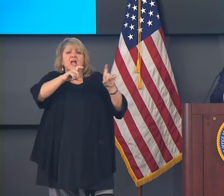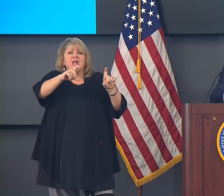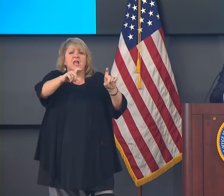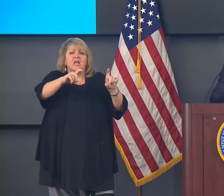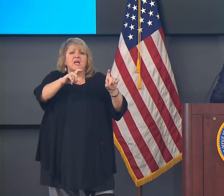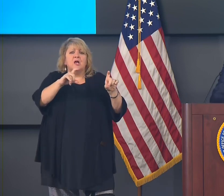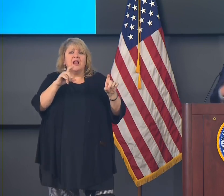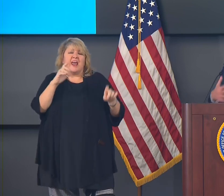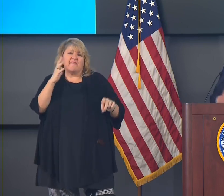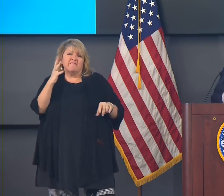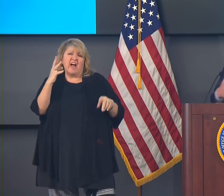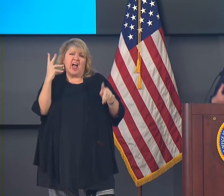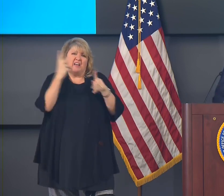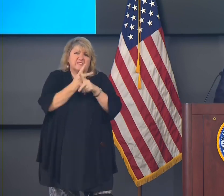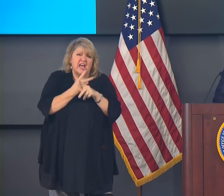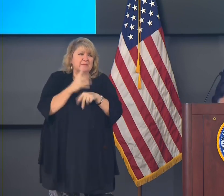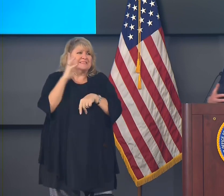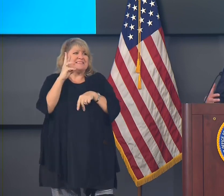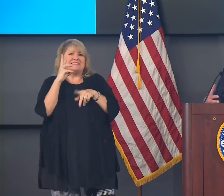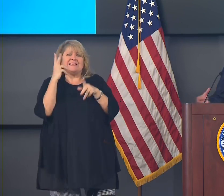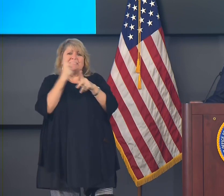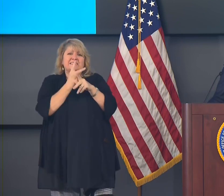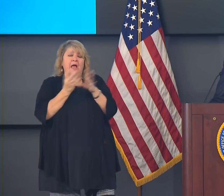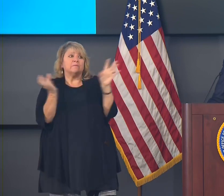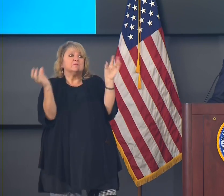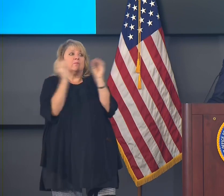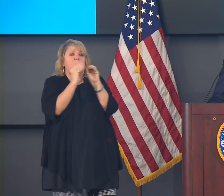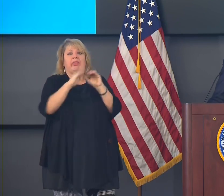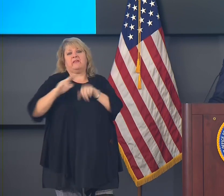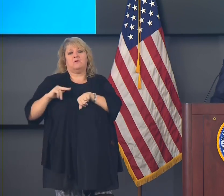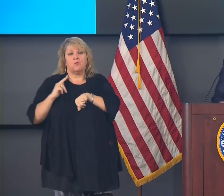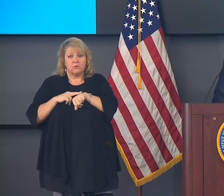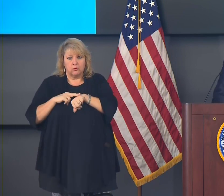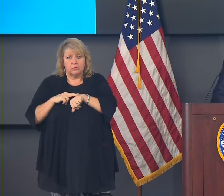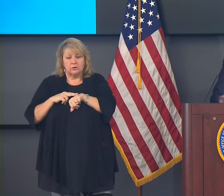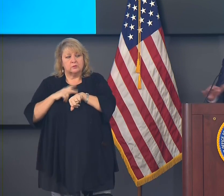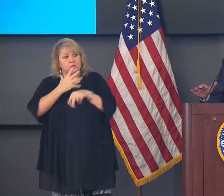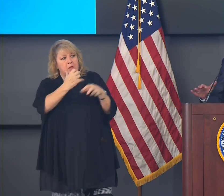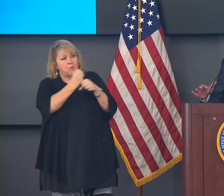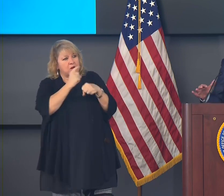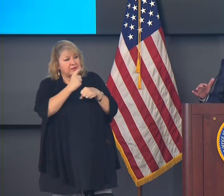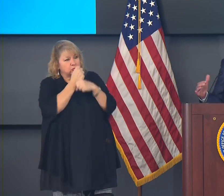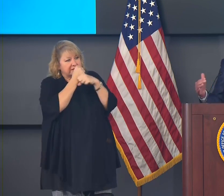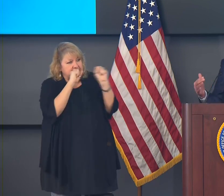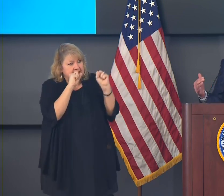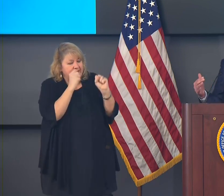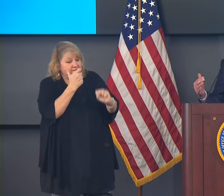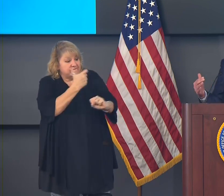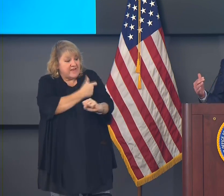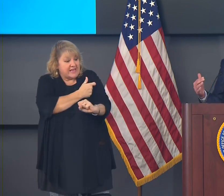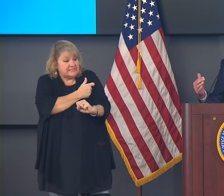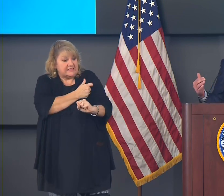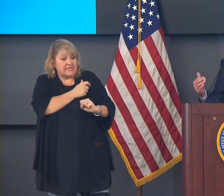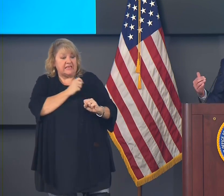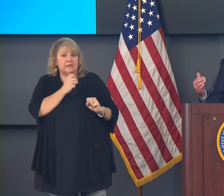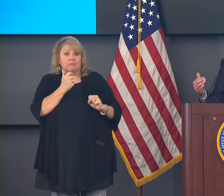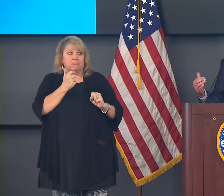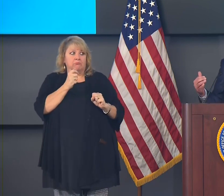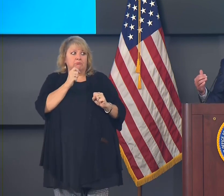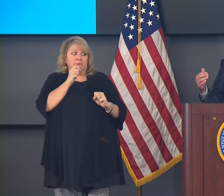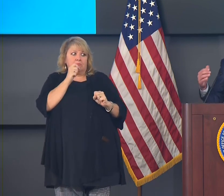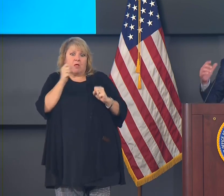a trial because they wanted to make sure that it was safe. And they took steps to develop these vaccines